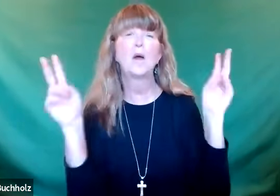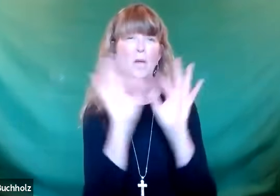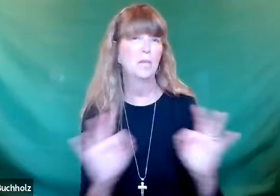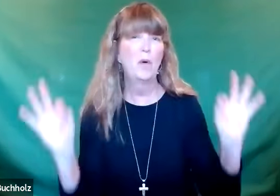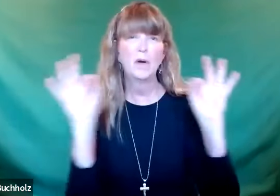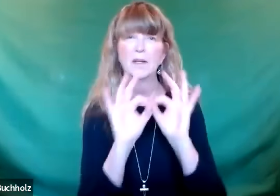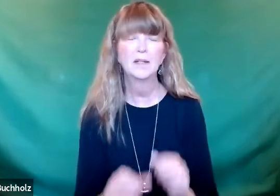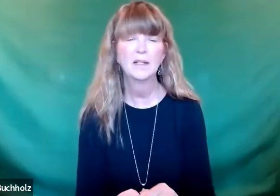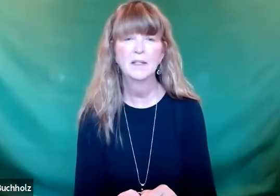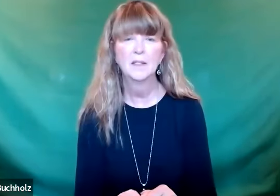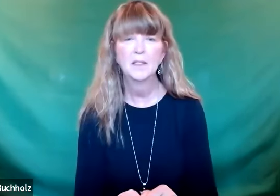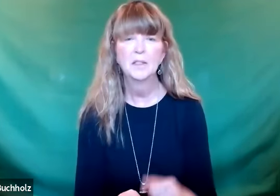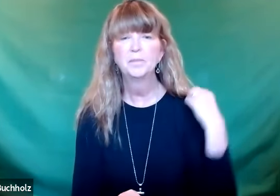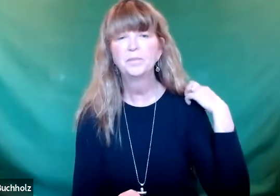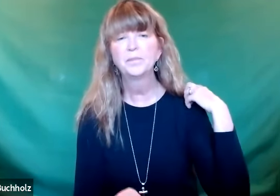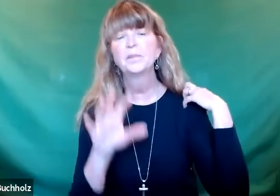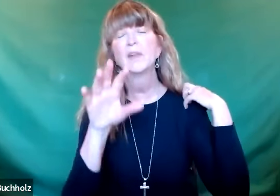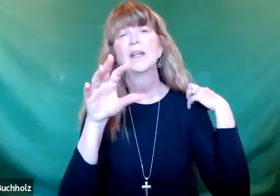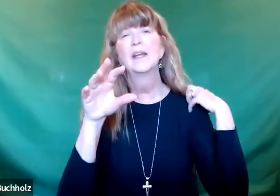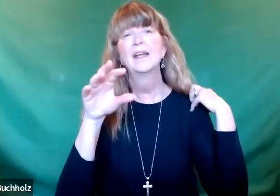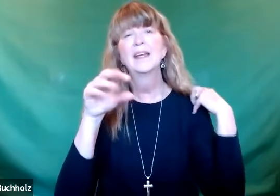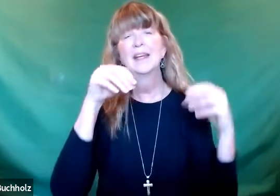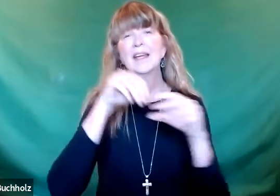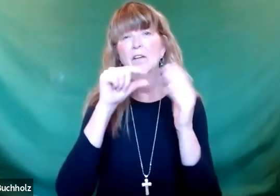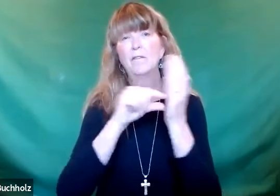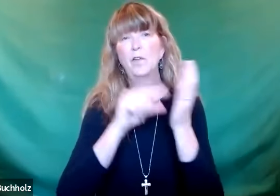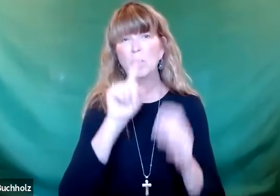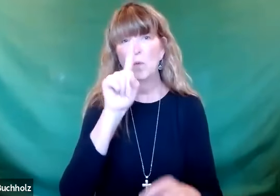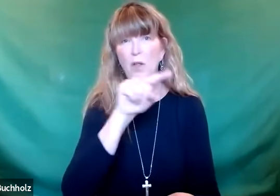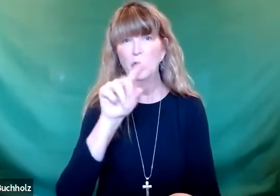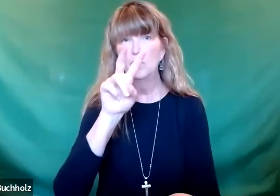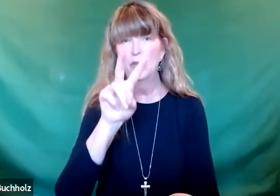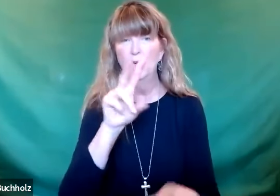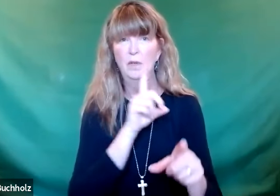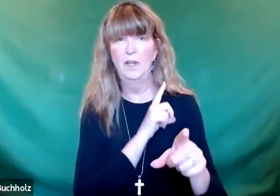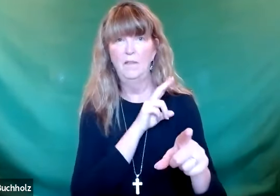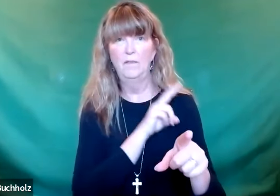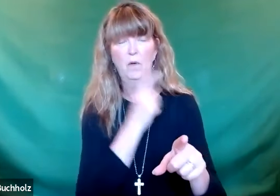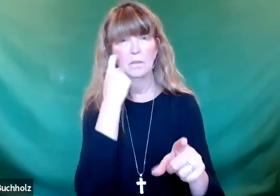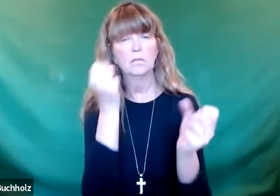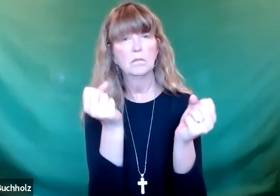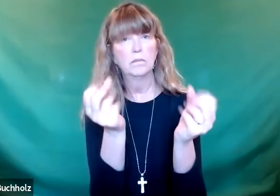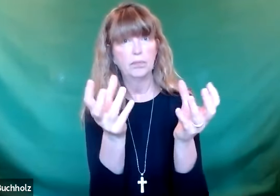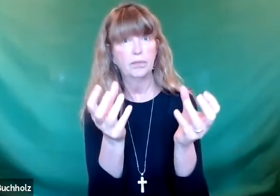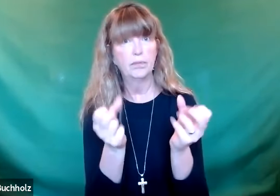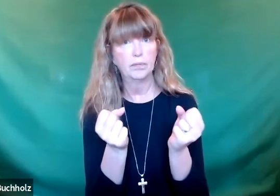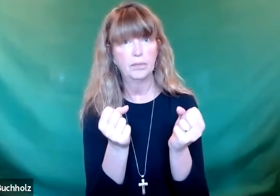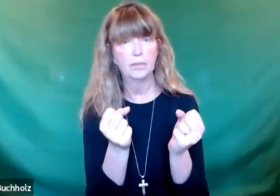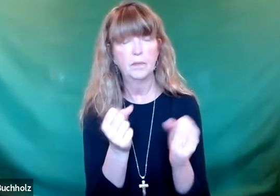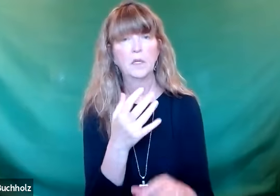So this man in Germany has taught us a lot and I'm using, he is a experience in my lesson. In the reading that David Vogt just gave